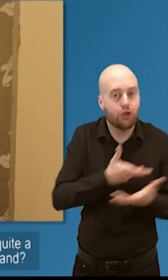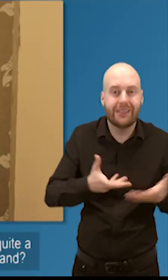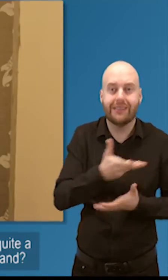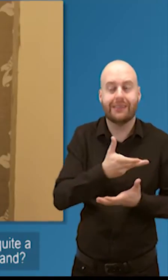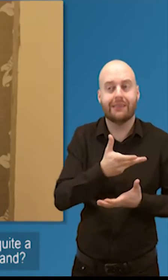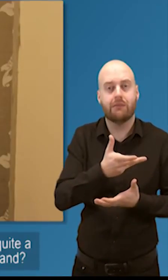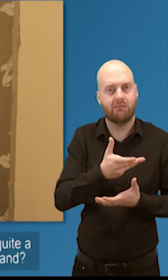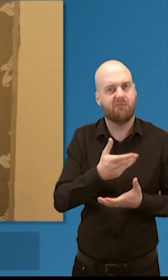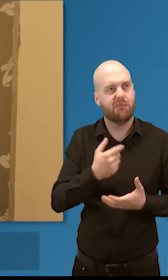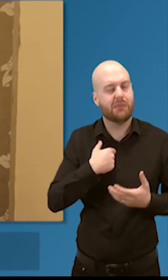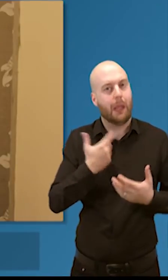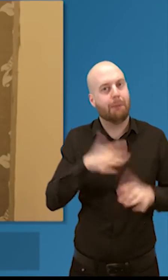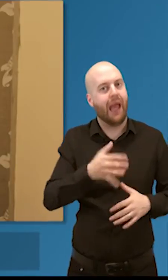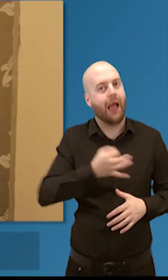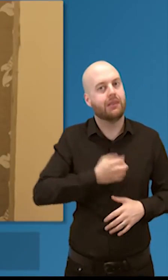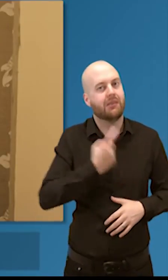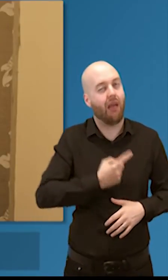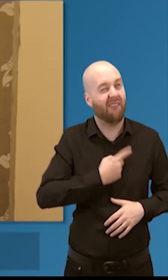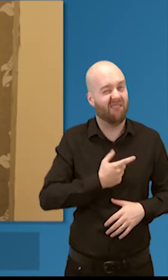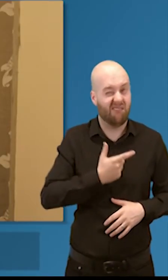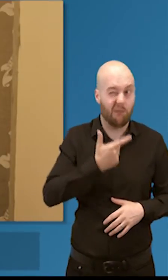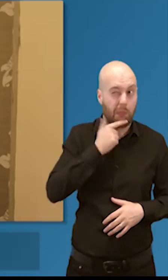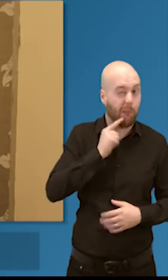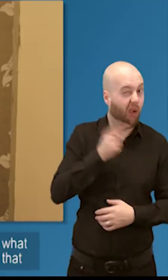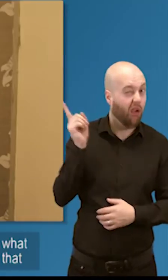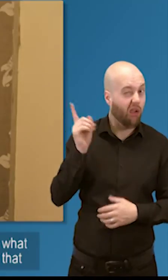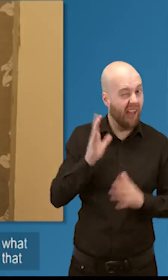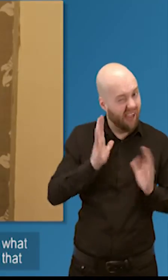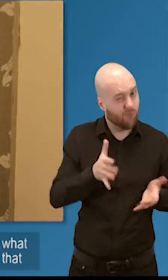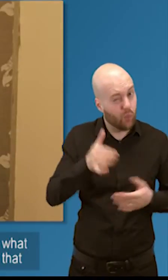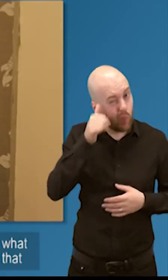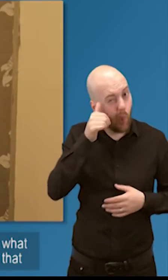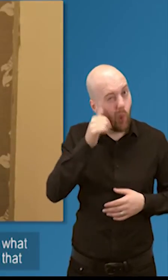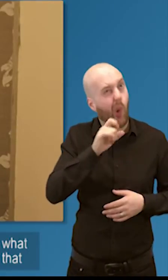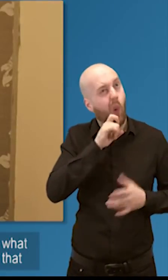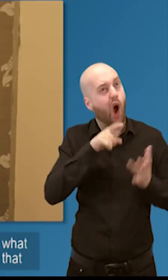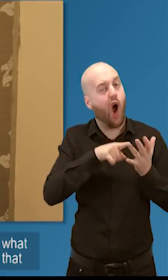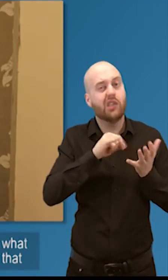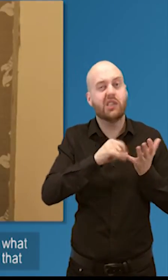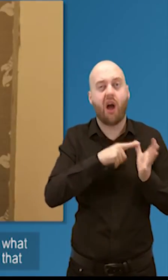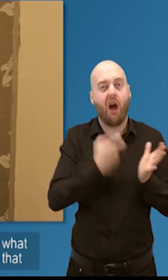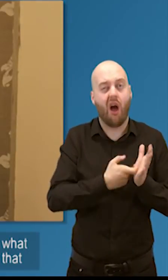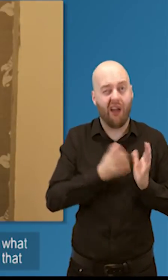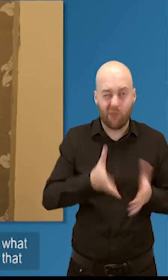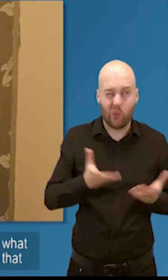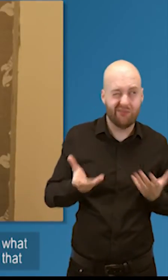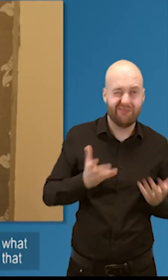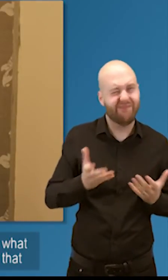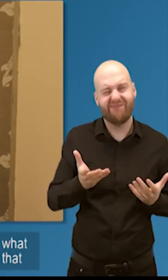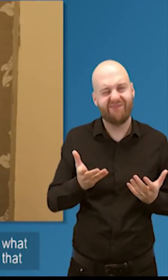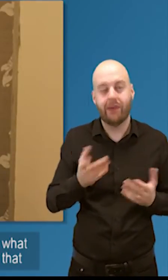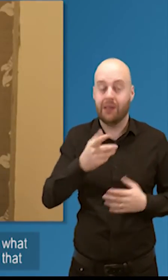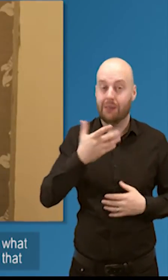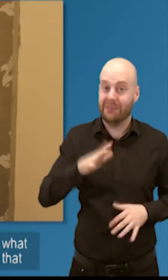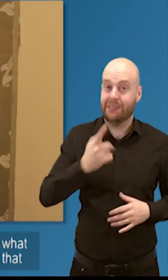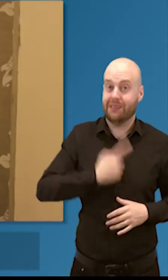hmi was a well-known brand because most people know about it because of schools do we need oscar to be as well known as that or what do we need to do to